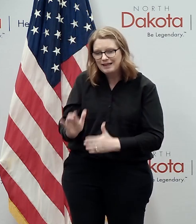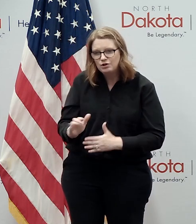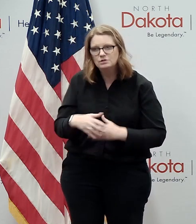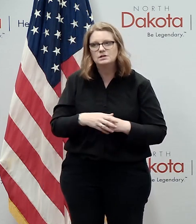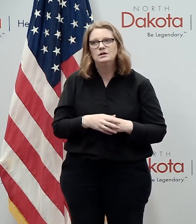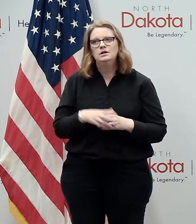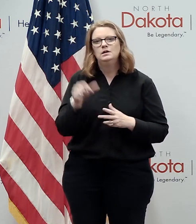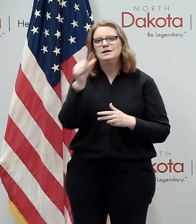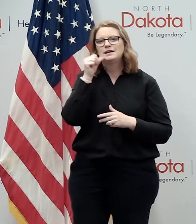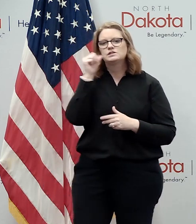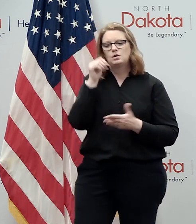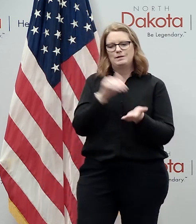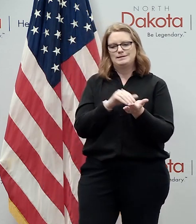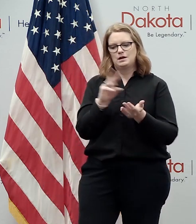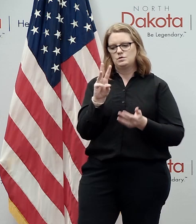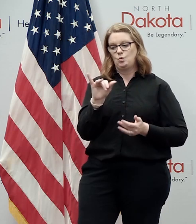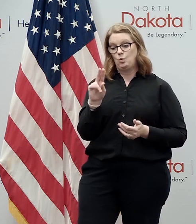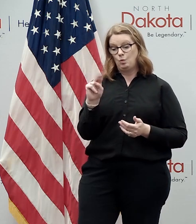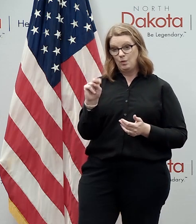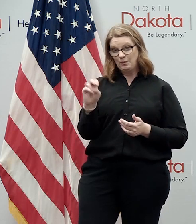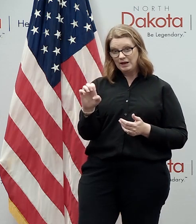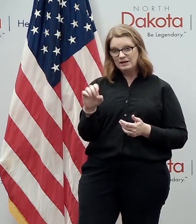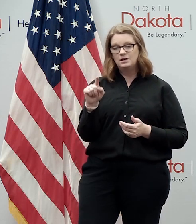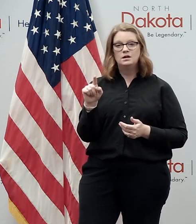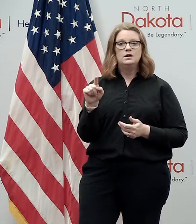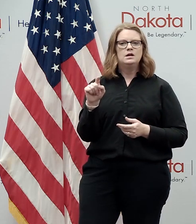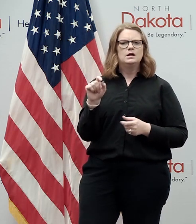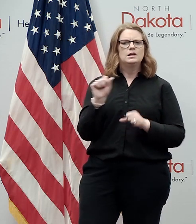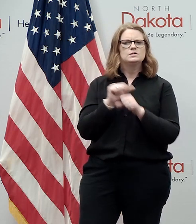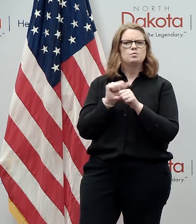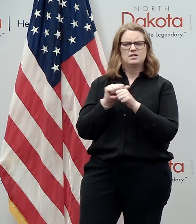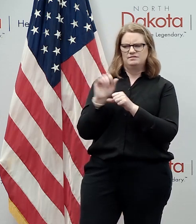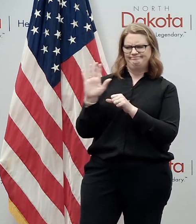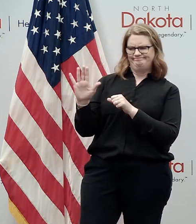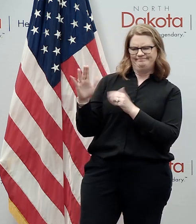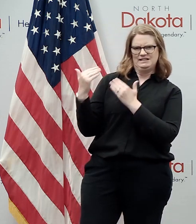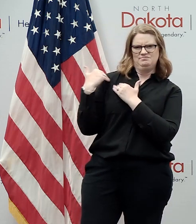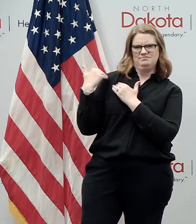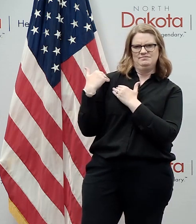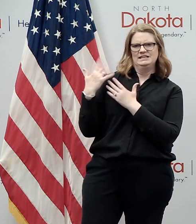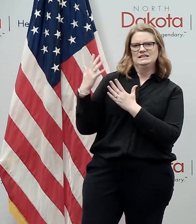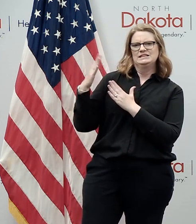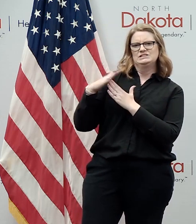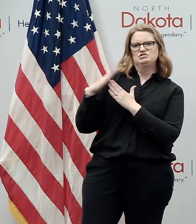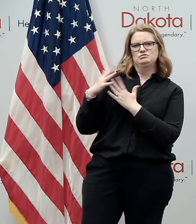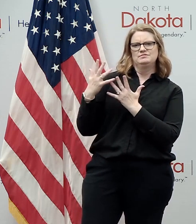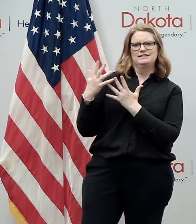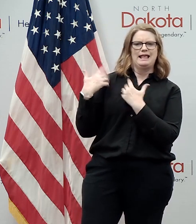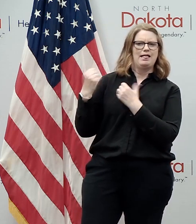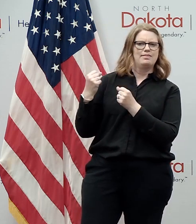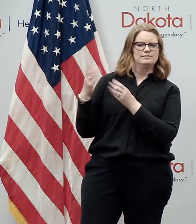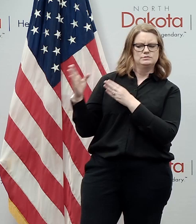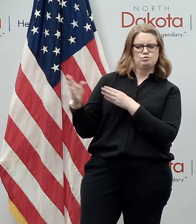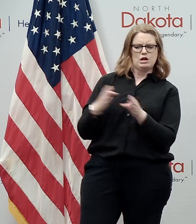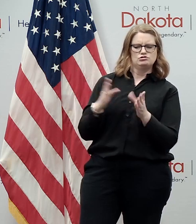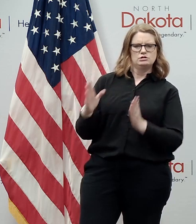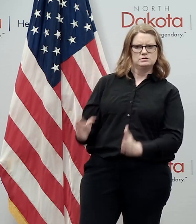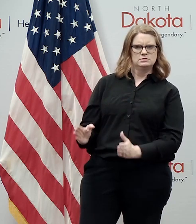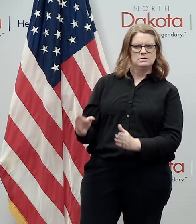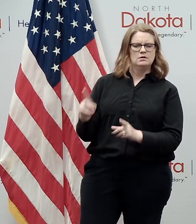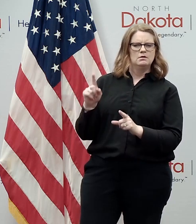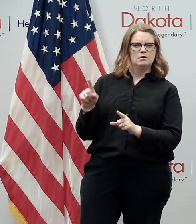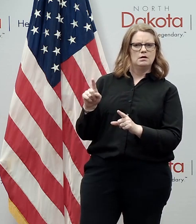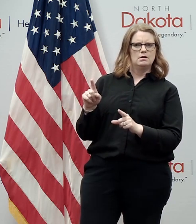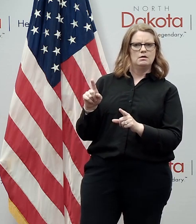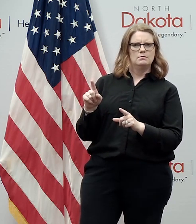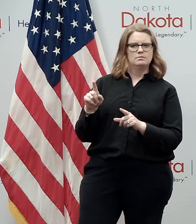yesterday with dr win who's both uh working in this role as the chief health strategist but he's also in his role uh